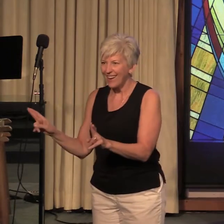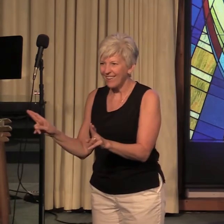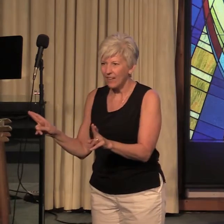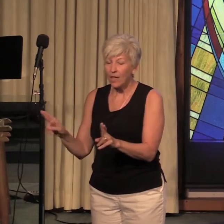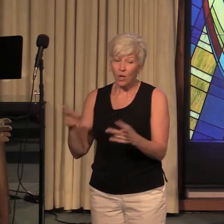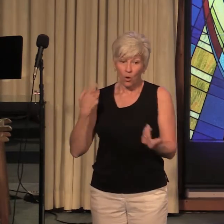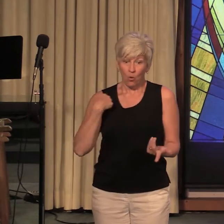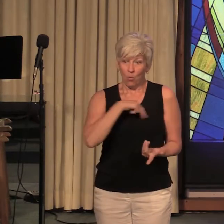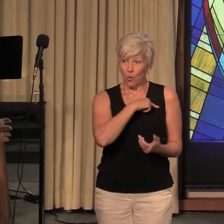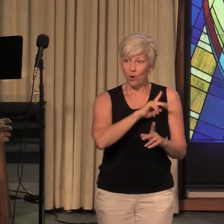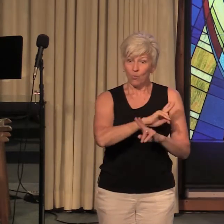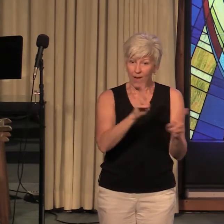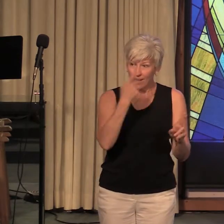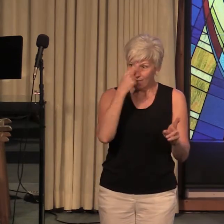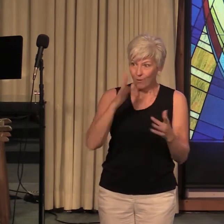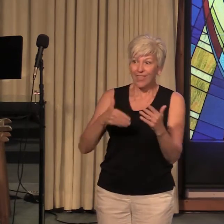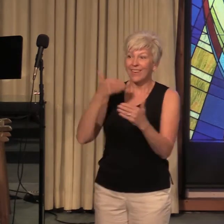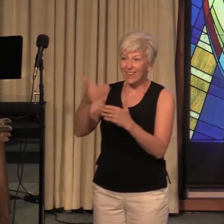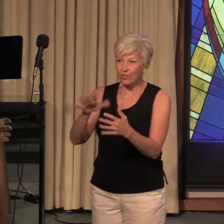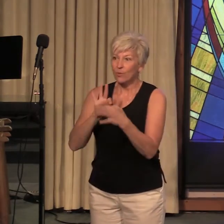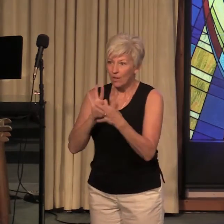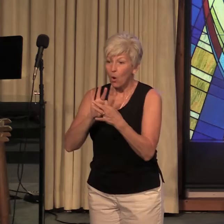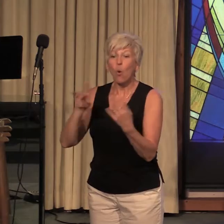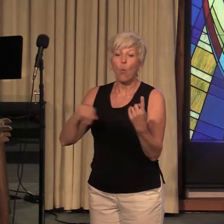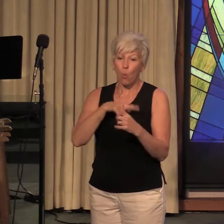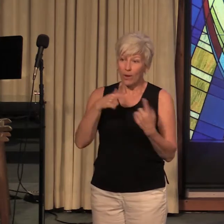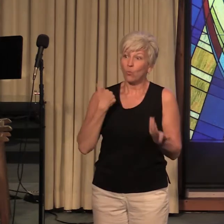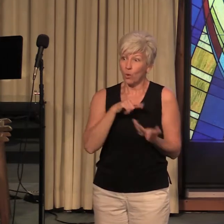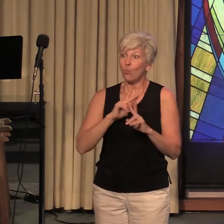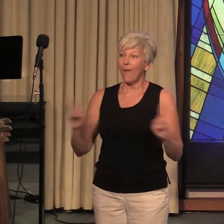when we're ready for that next relationship.